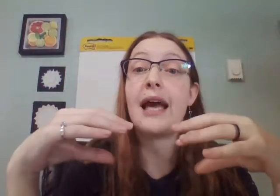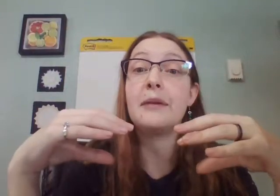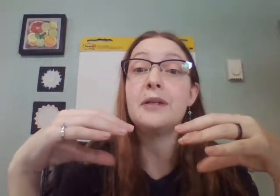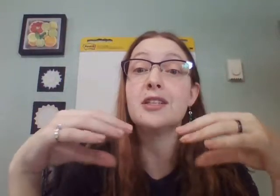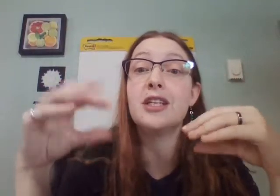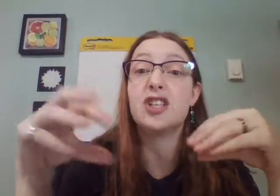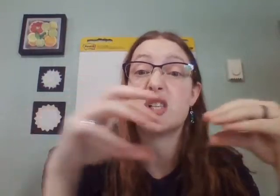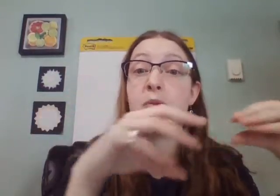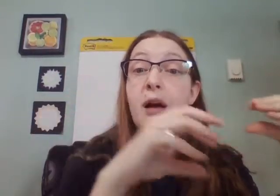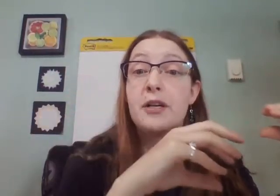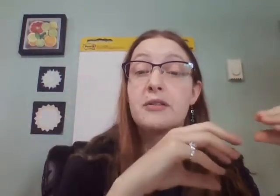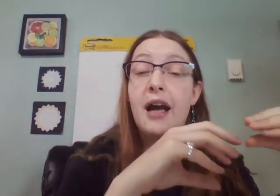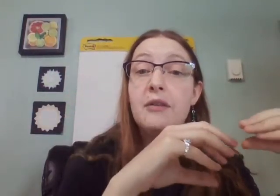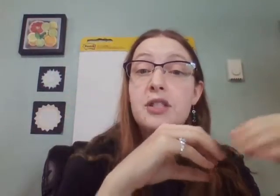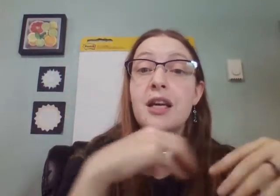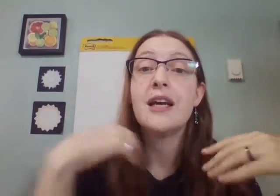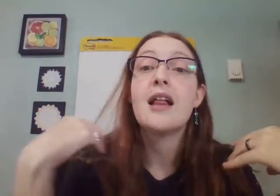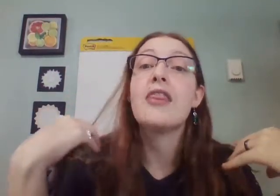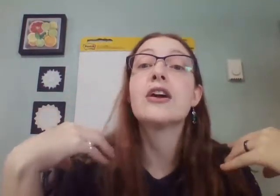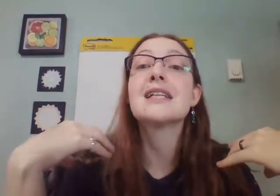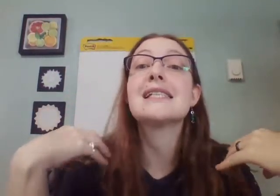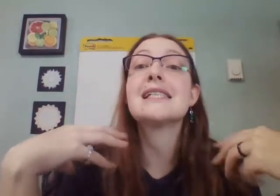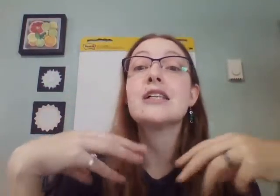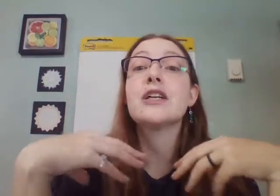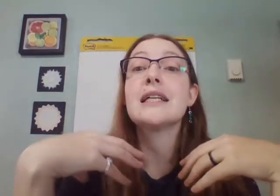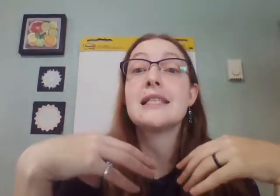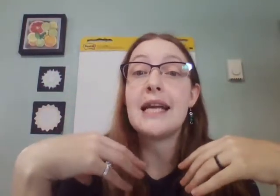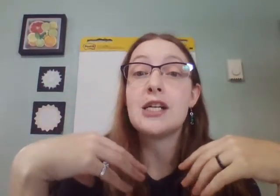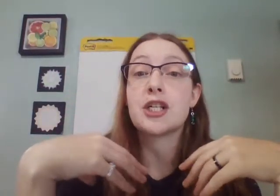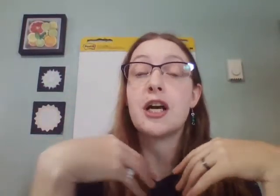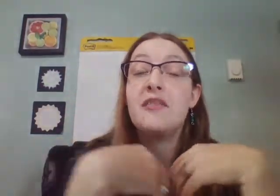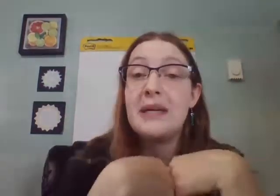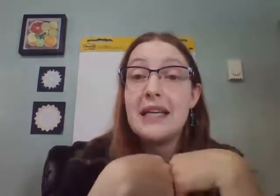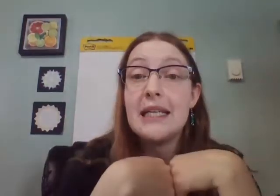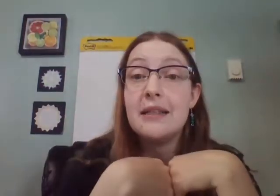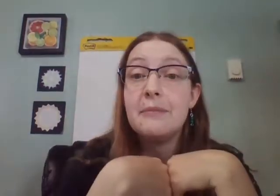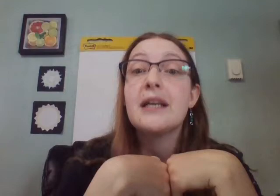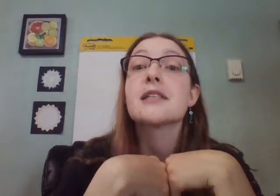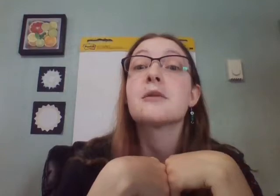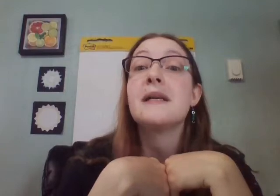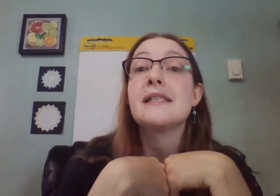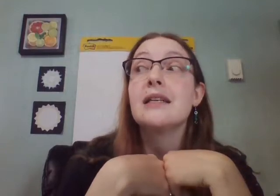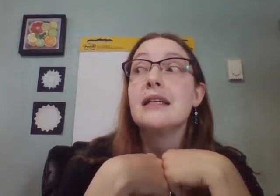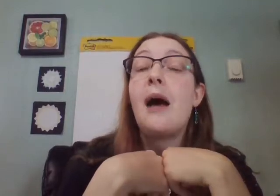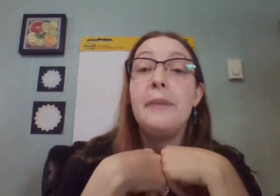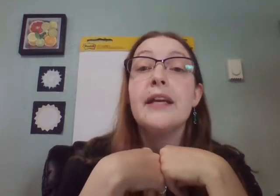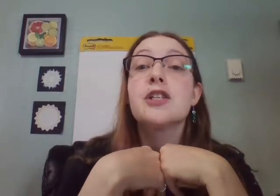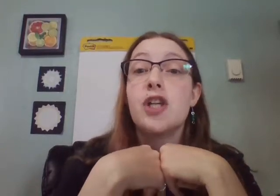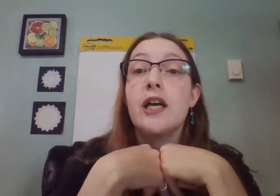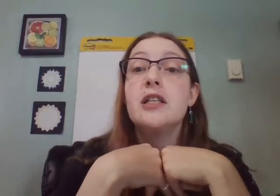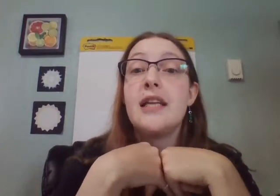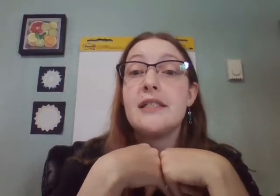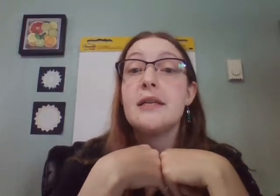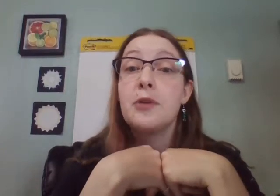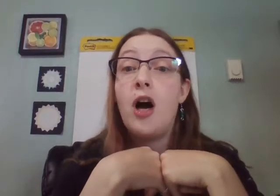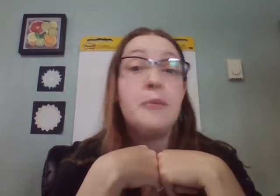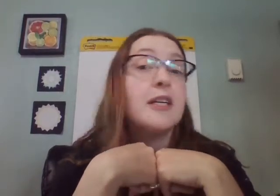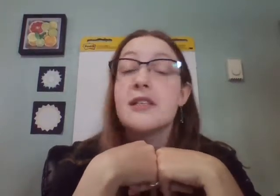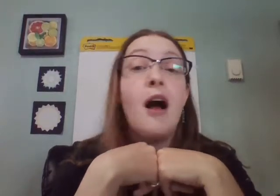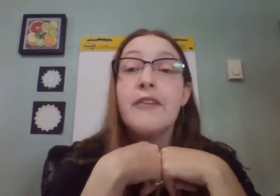caterpillar and they're just blobbing around, they're in serious danger of being eaten because they're basically a big, giant, tasty blob that is not